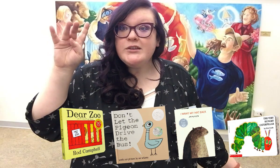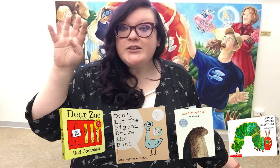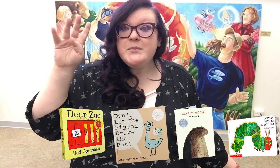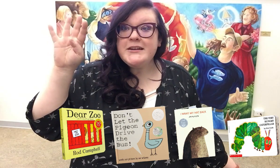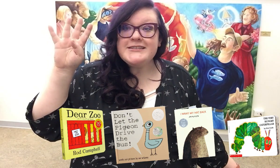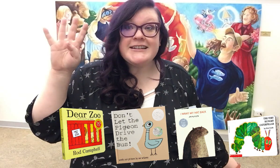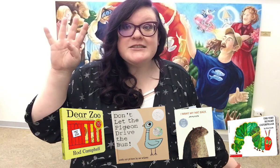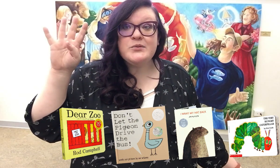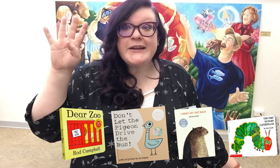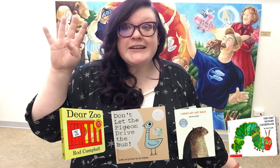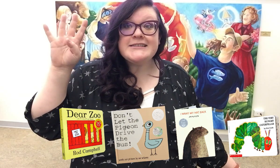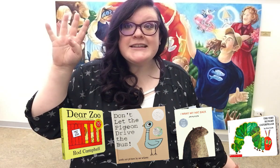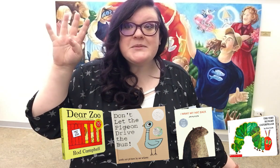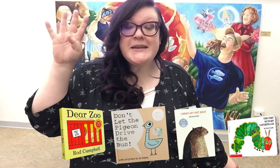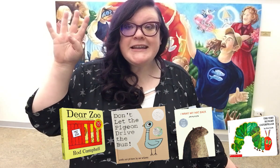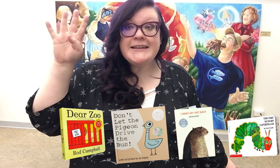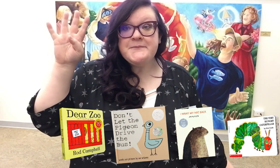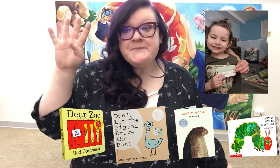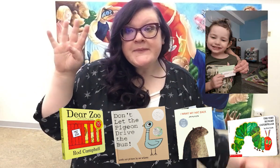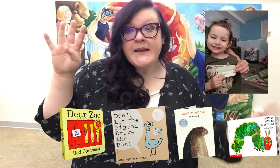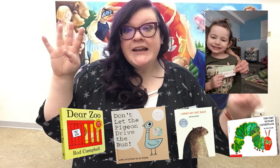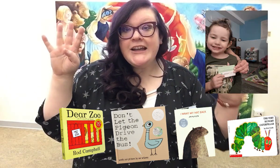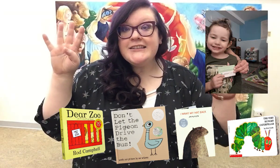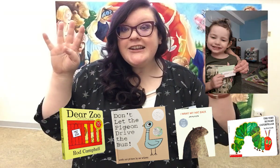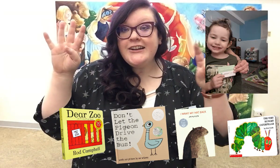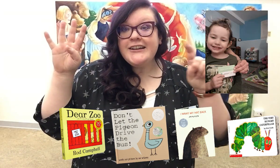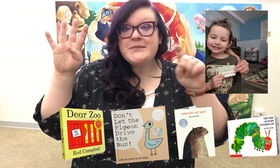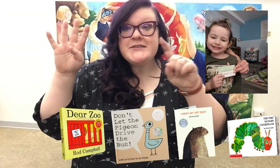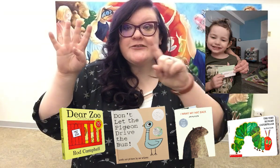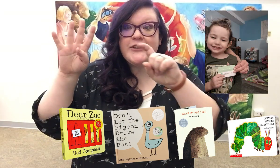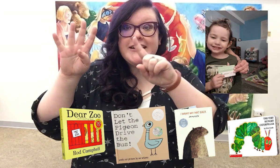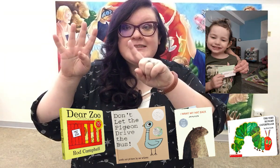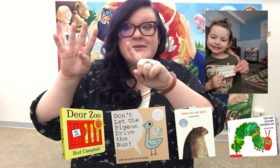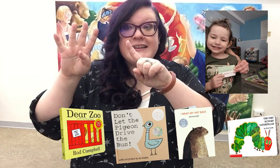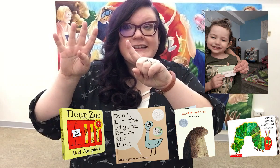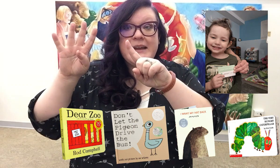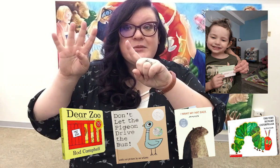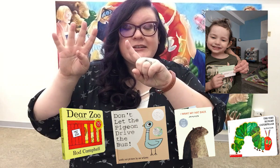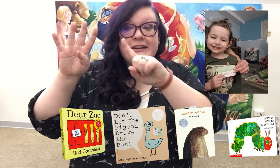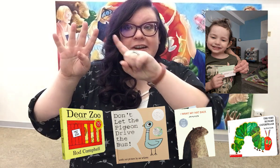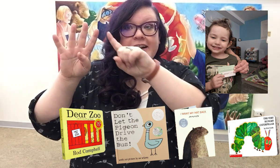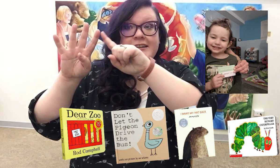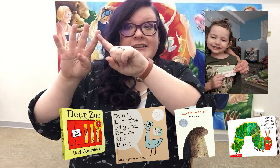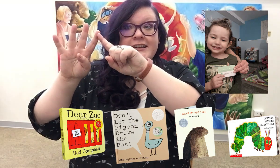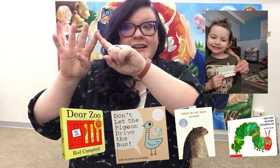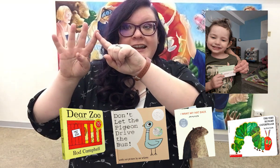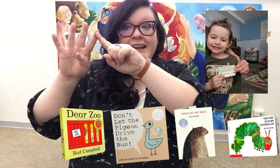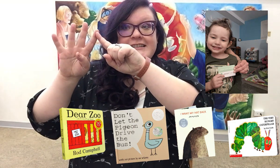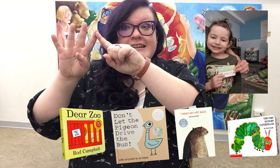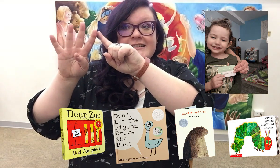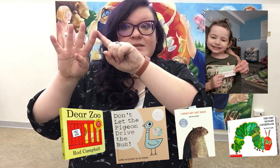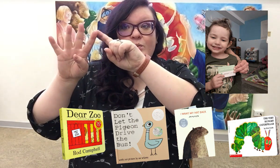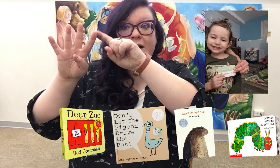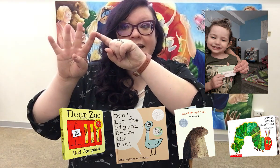little books as great as can be. Along comes a friend with a library card and takes one